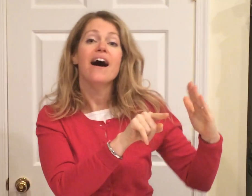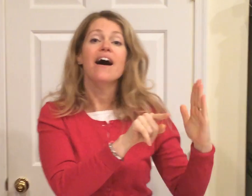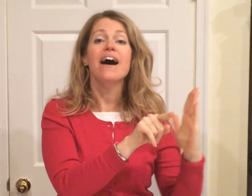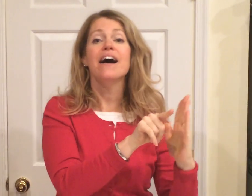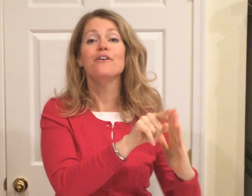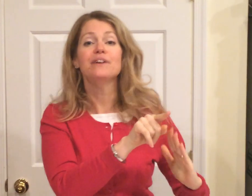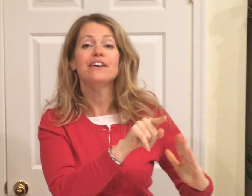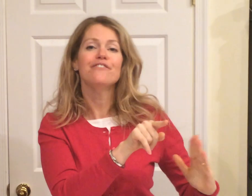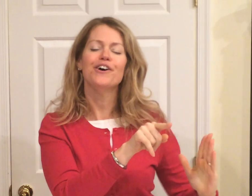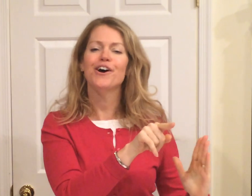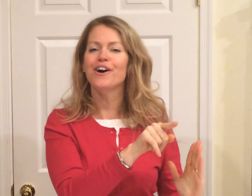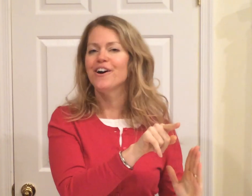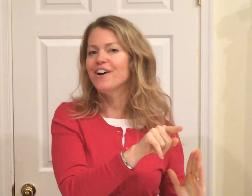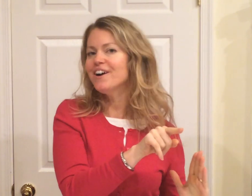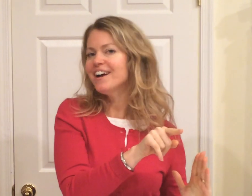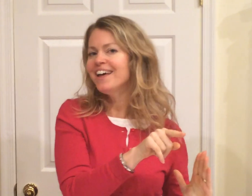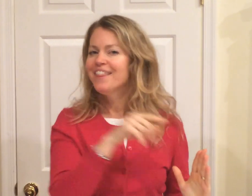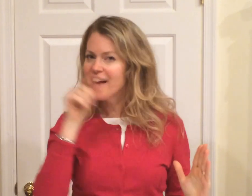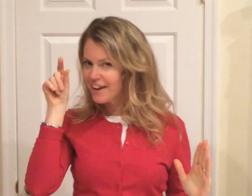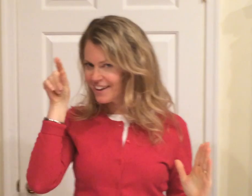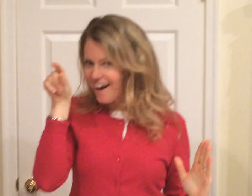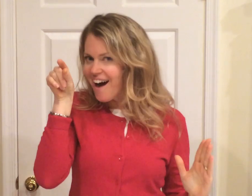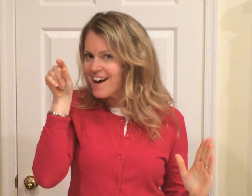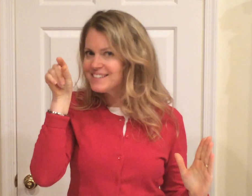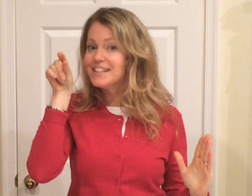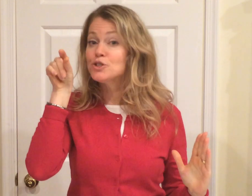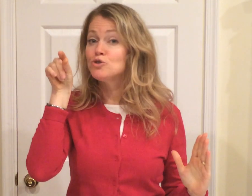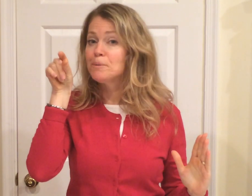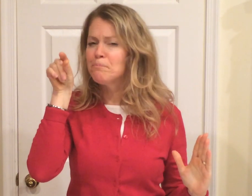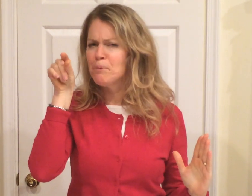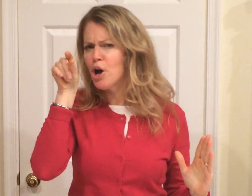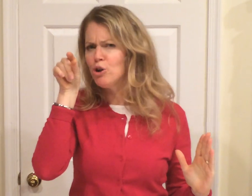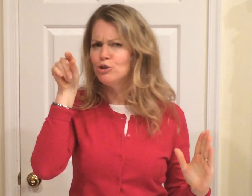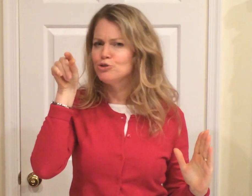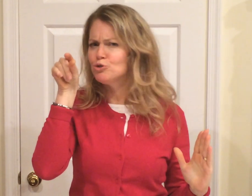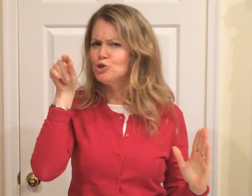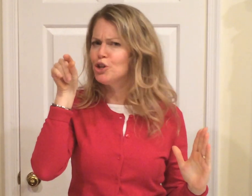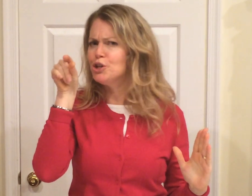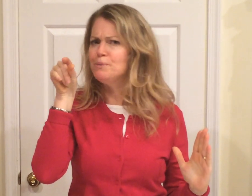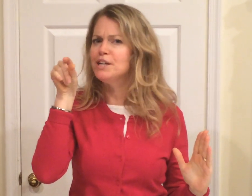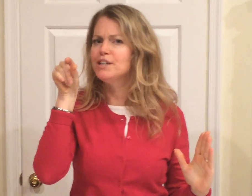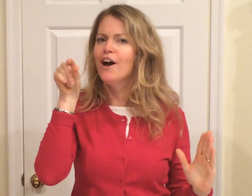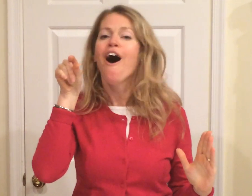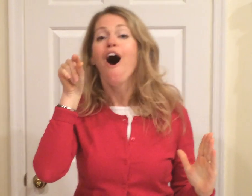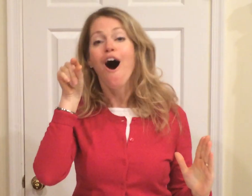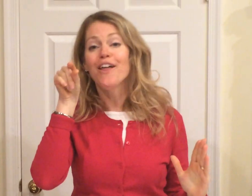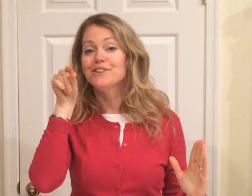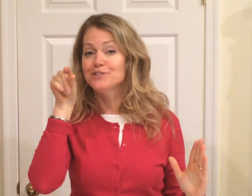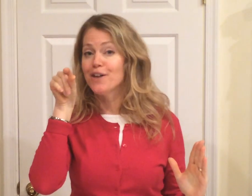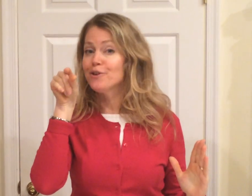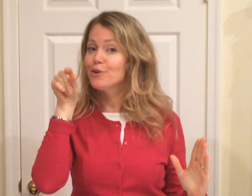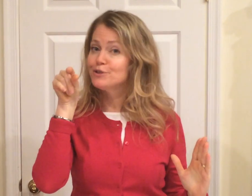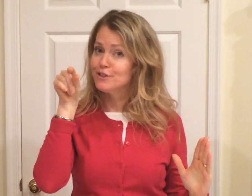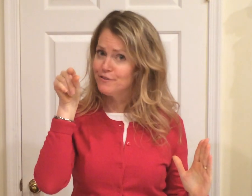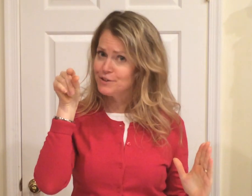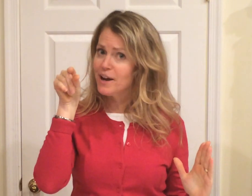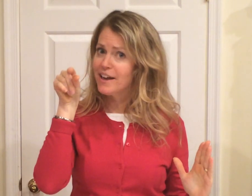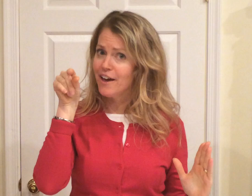River. The Gaza Strip, a little jelly bean on the southern coast of Israel.